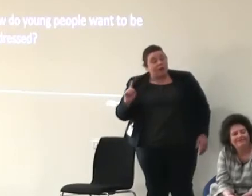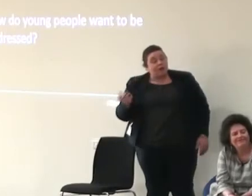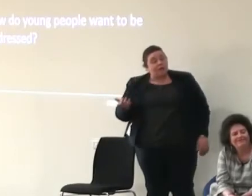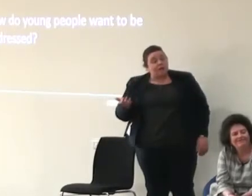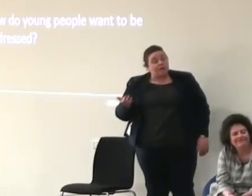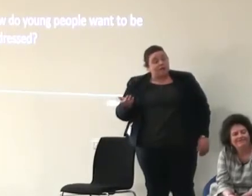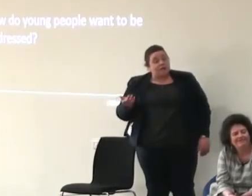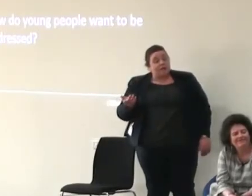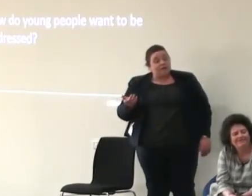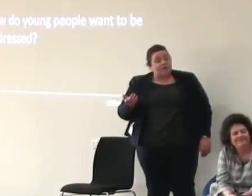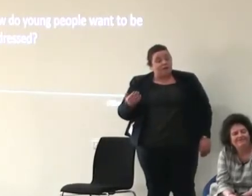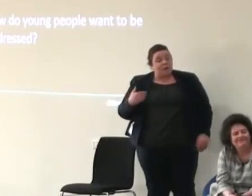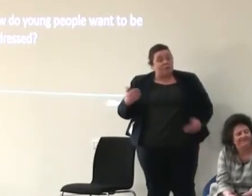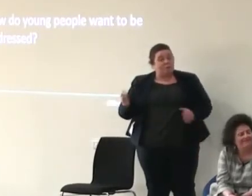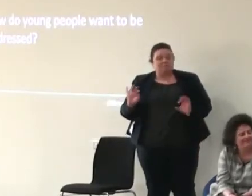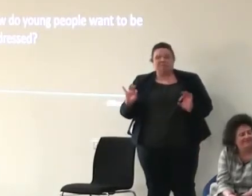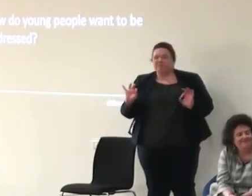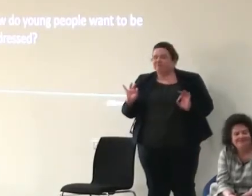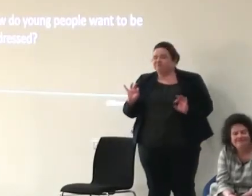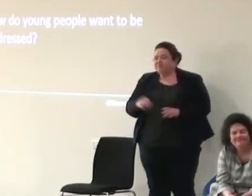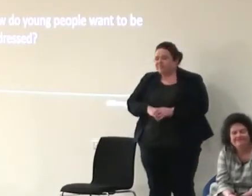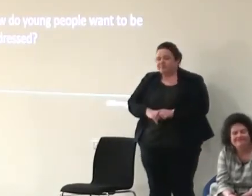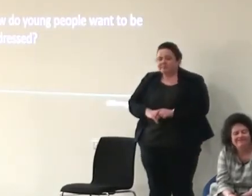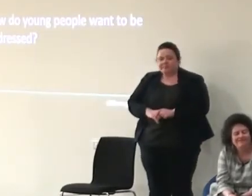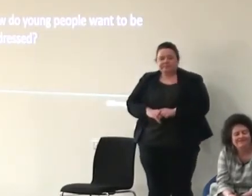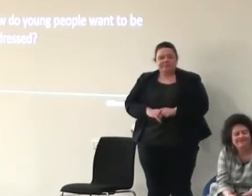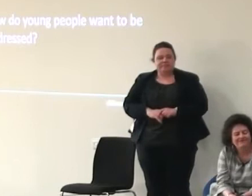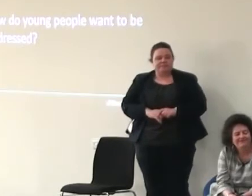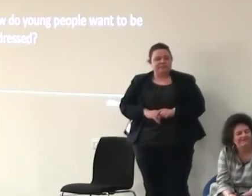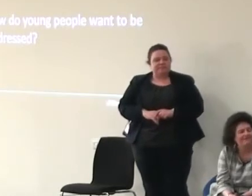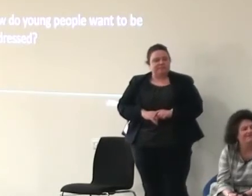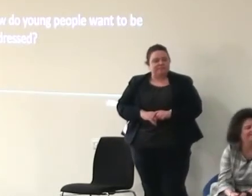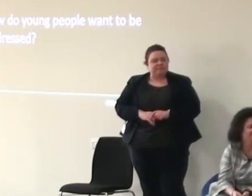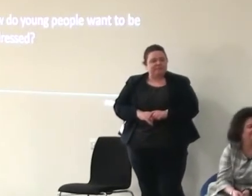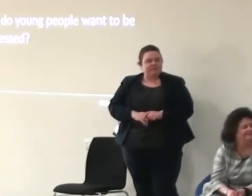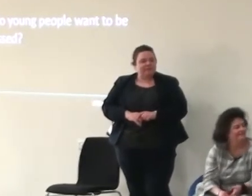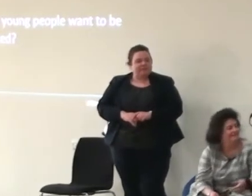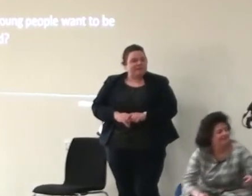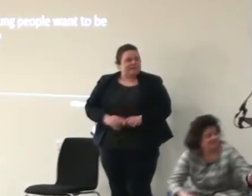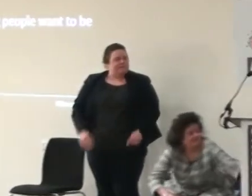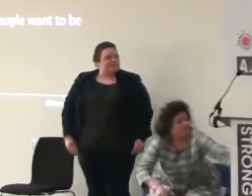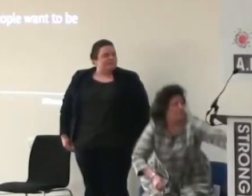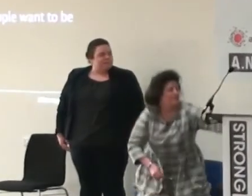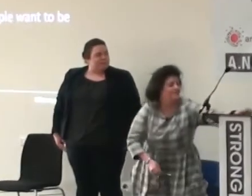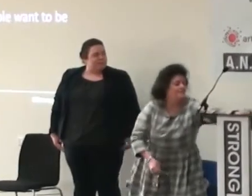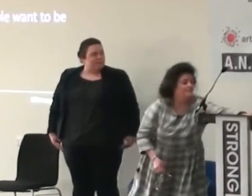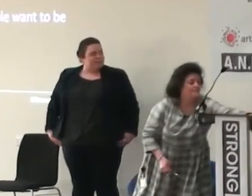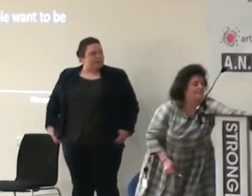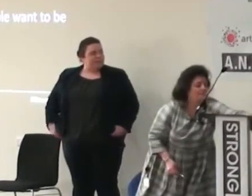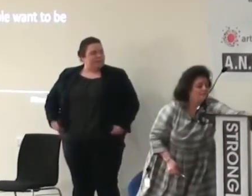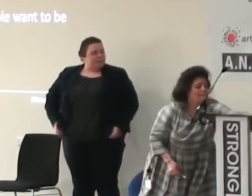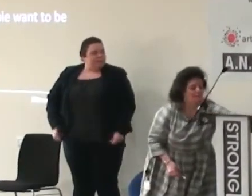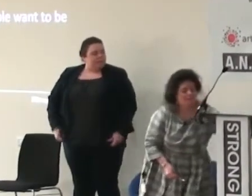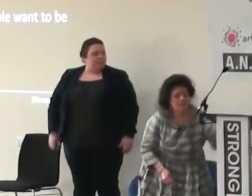shall move on so this is another